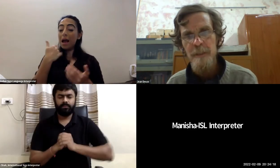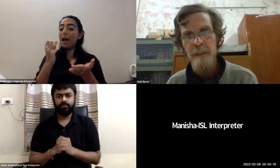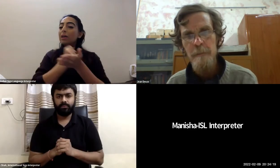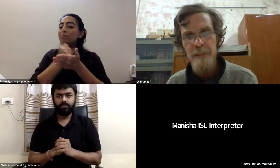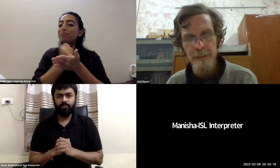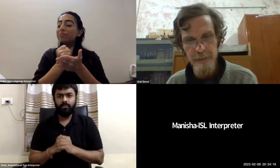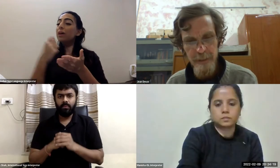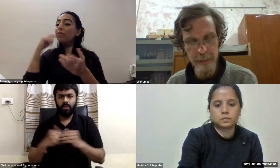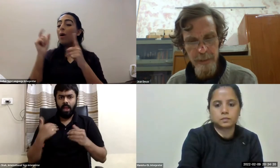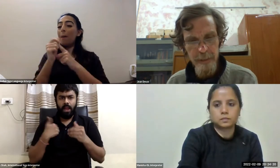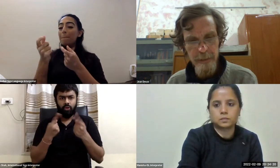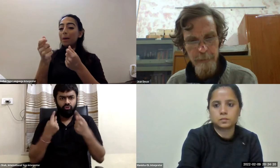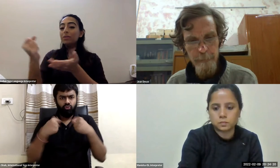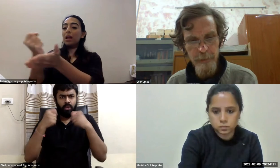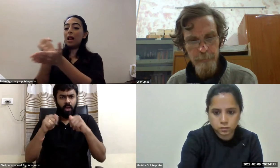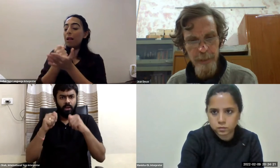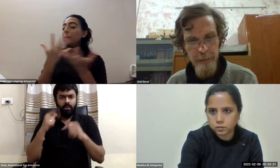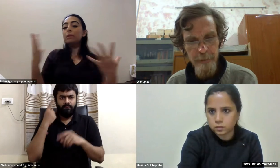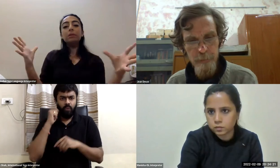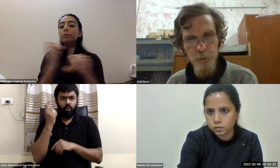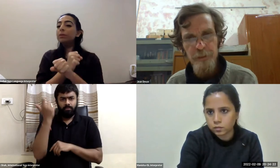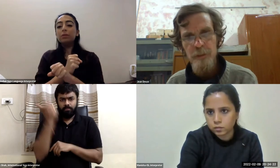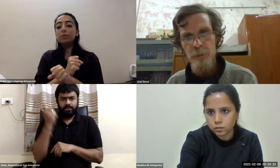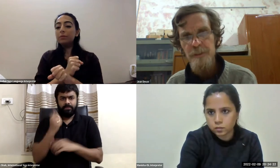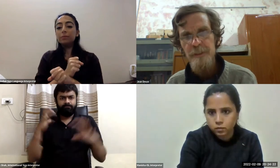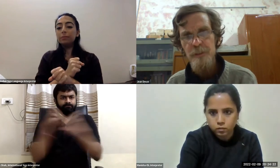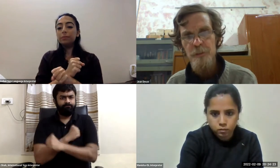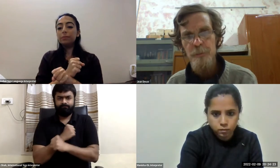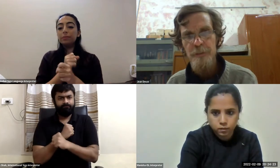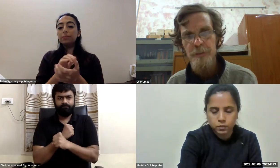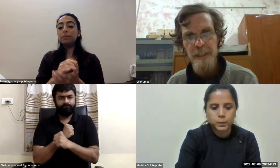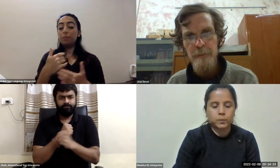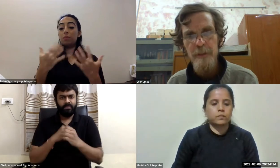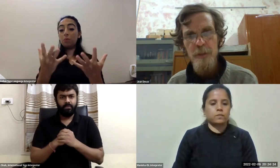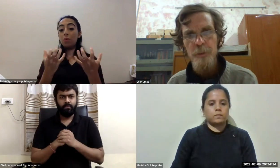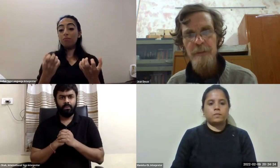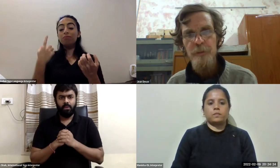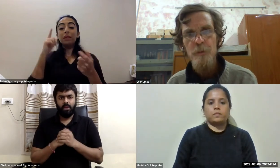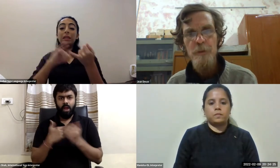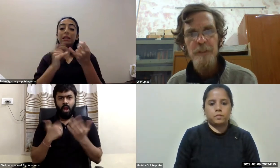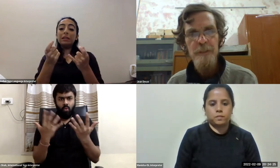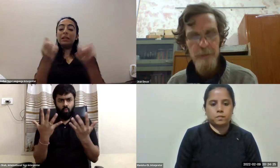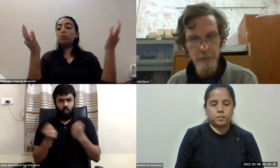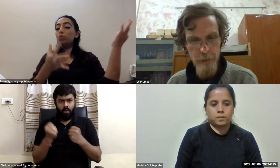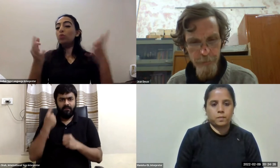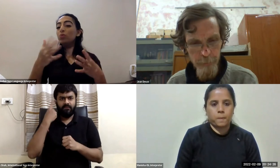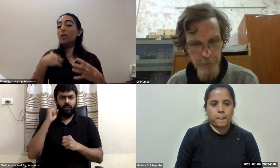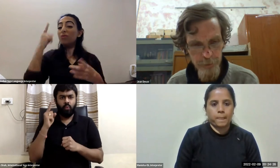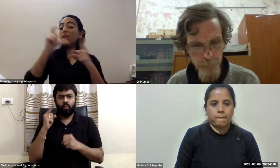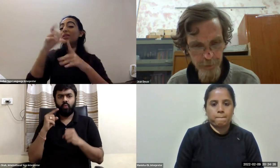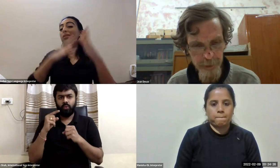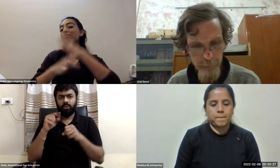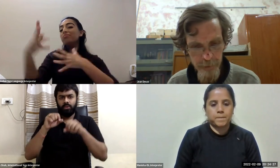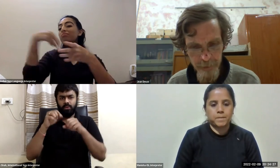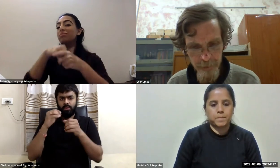disability pensions by moving towards this contributory scheme which have no provisions for